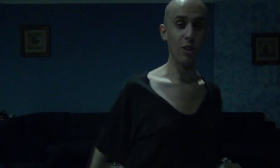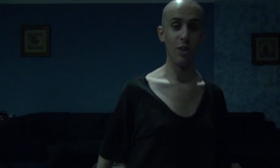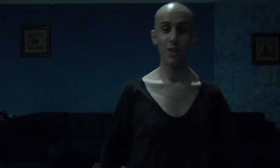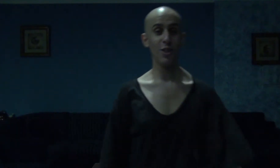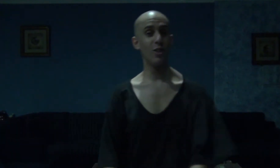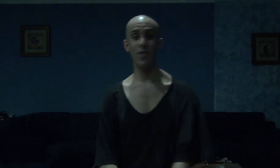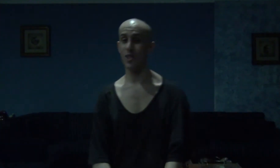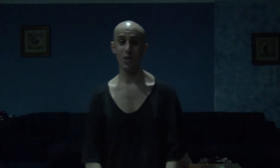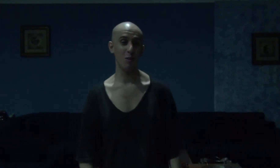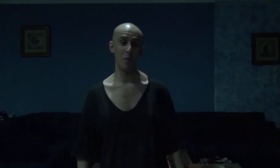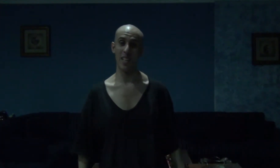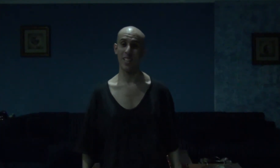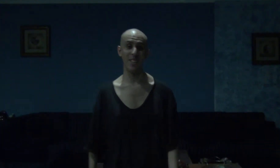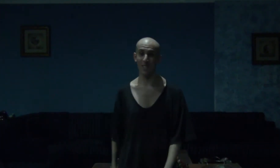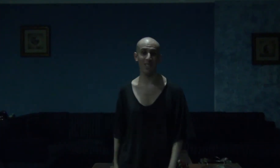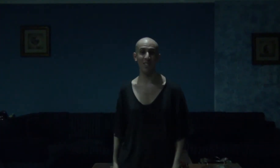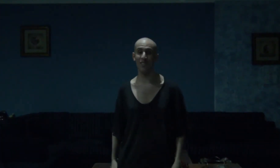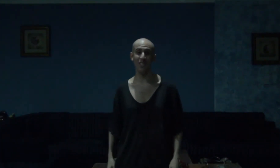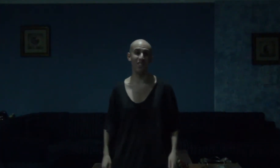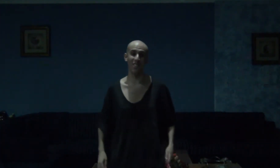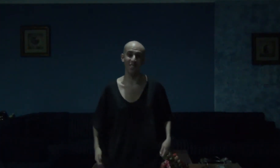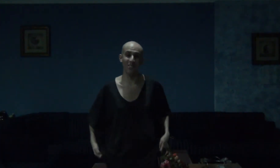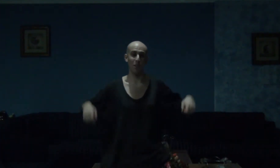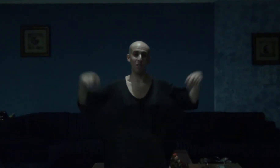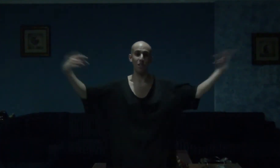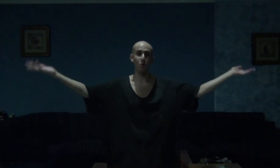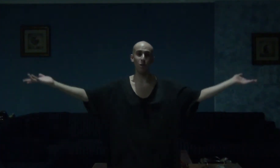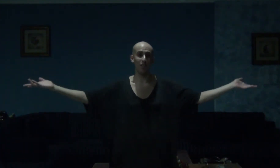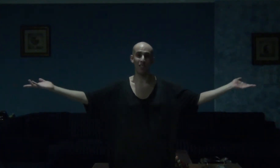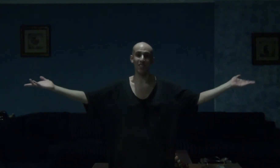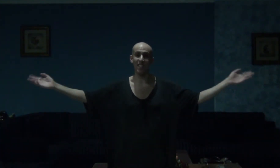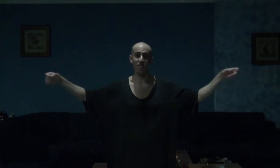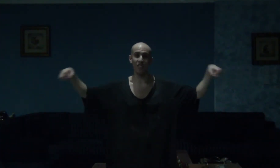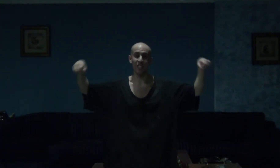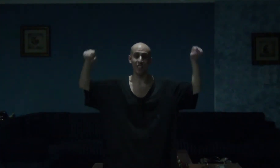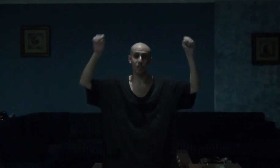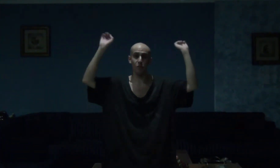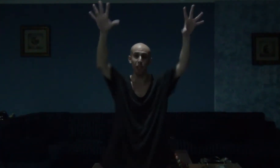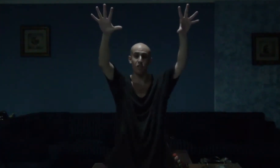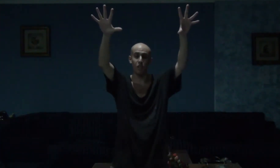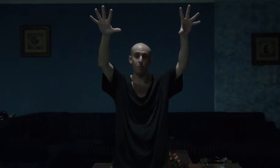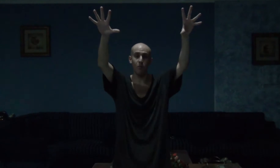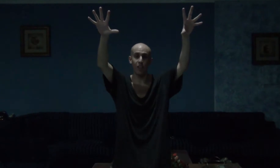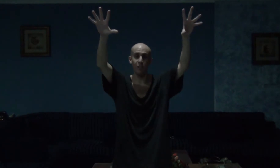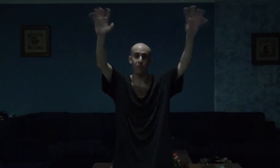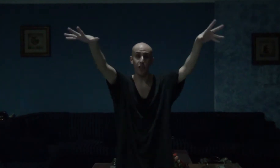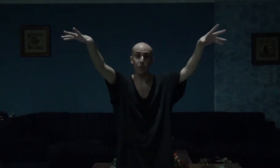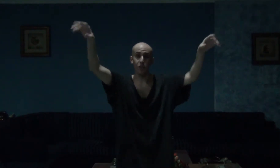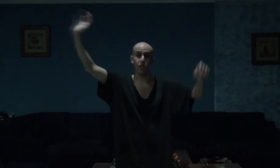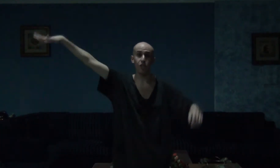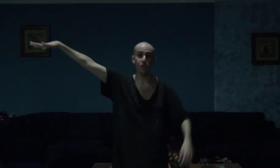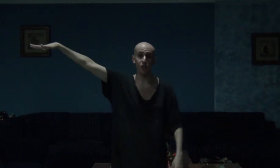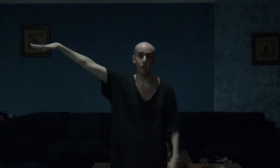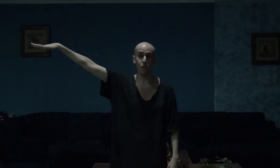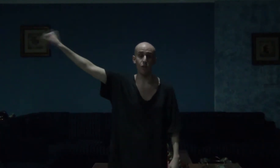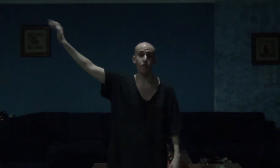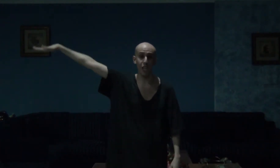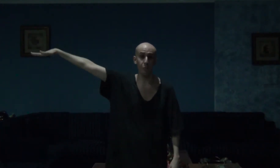Long overdue, man, long overdue, but here we are, guys and gals, my top 5 favorite TV shows and